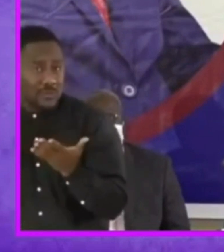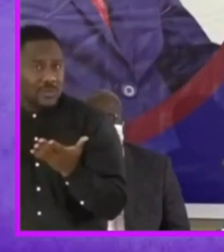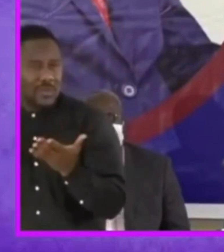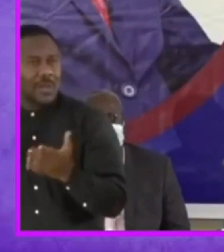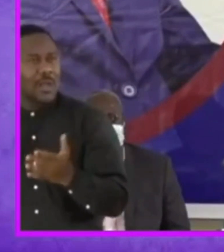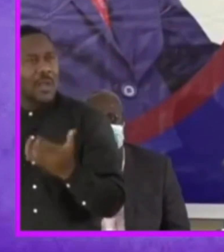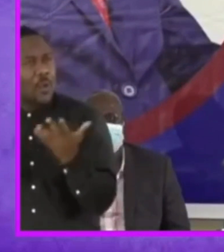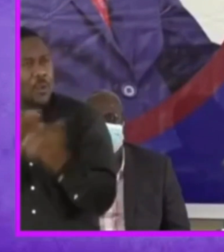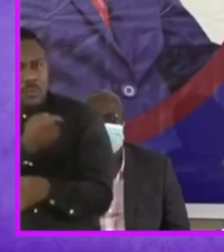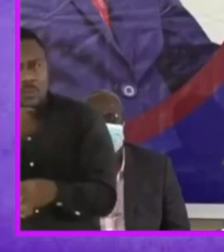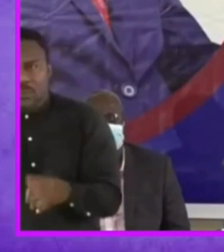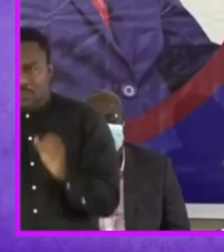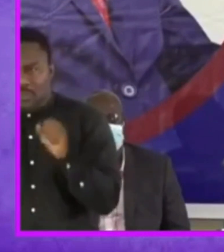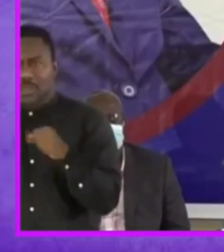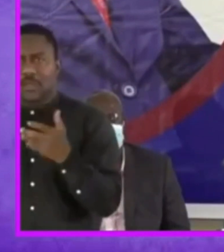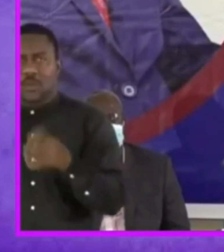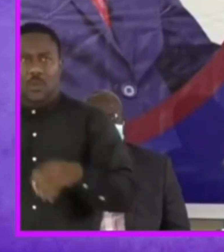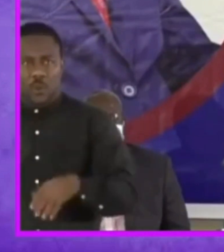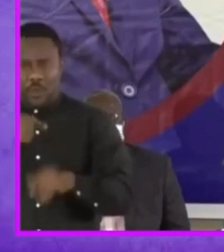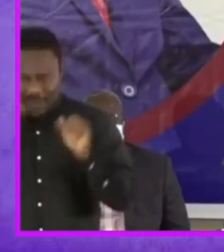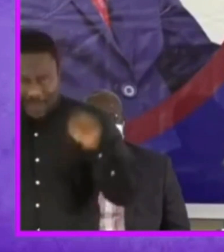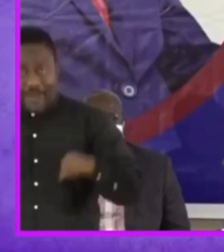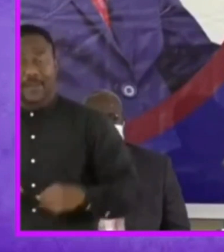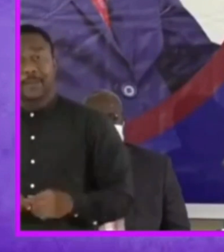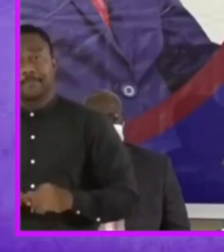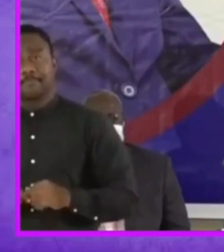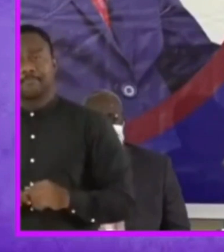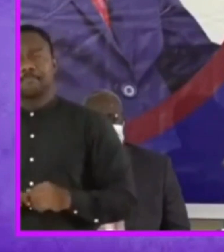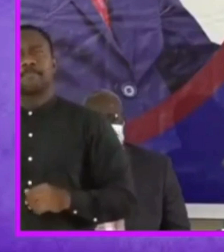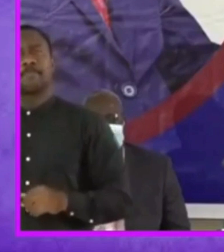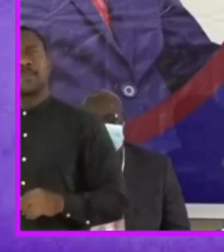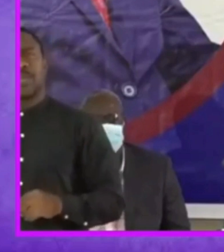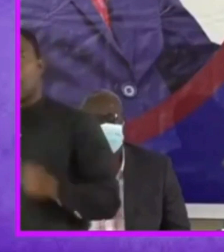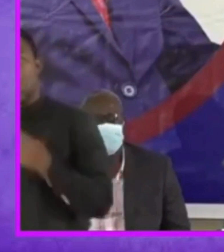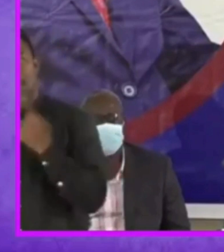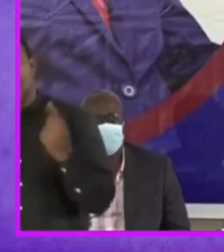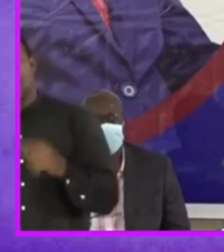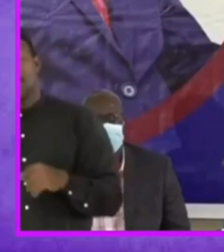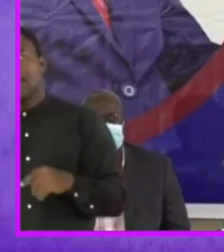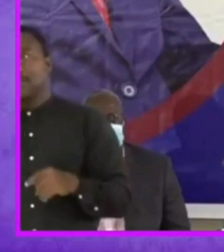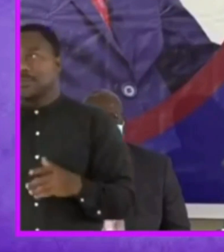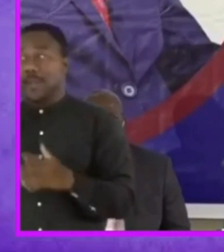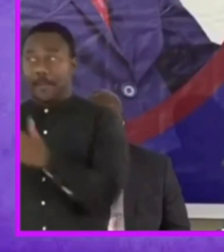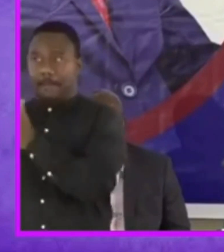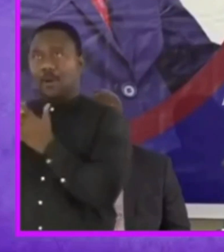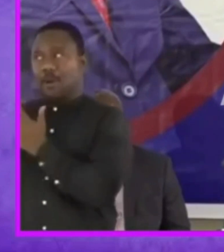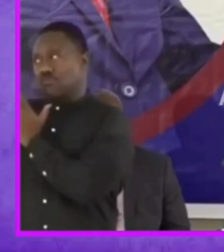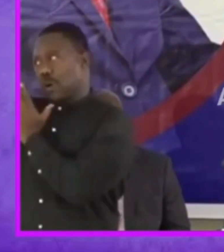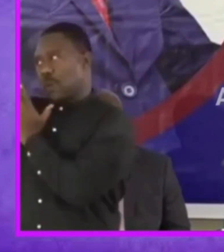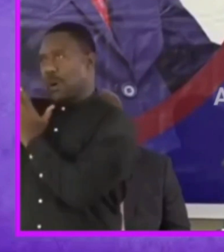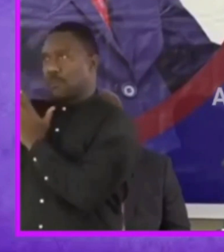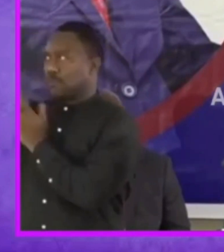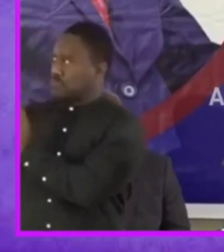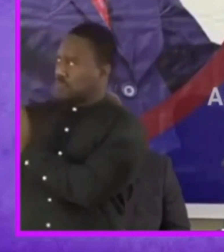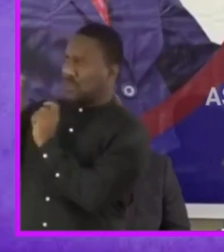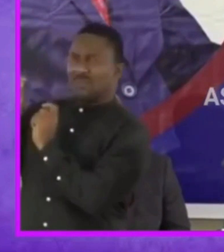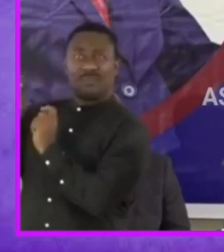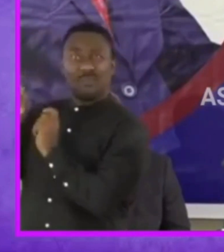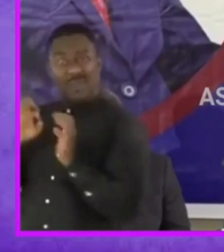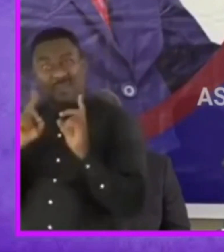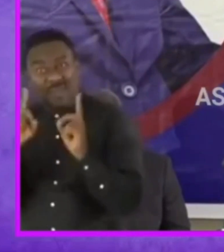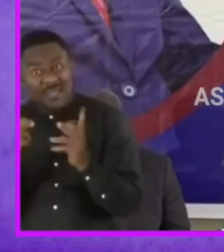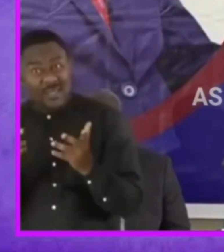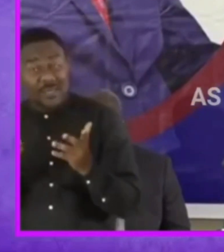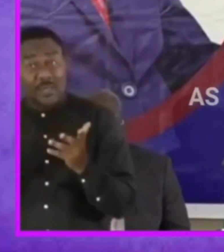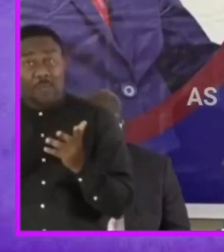develop our self-efficacy to understand that we can do it i always tell people that the gift i got from america was not the gift of education